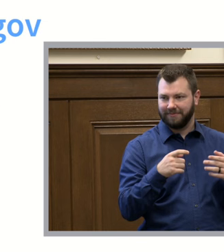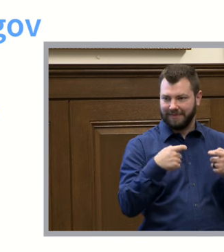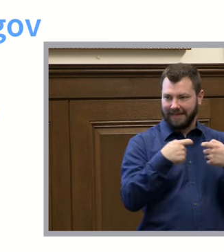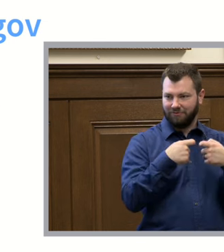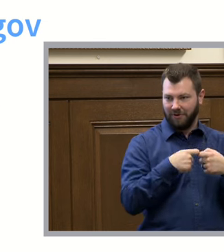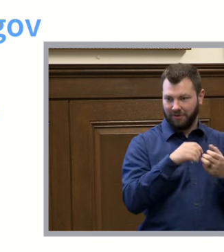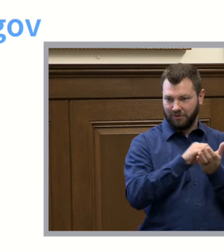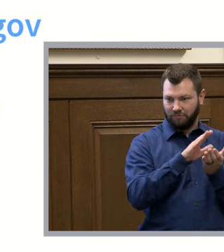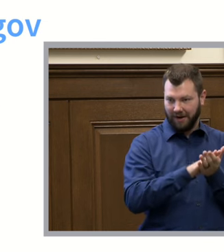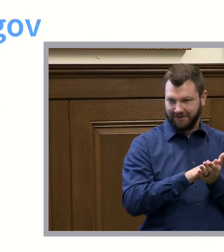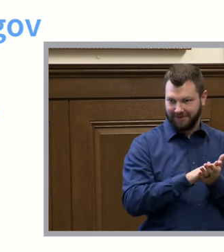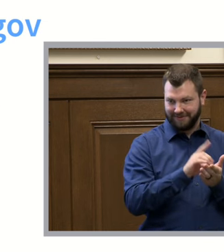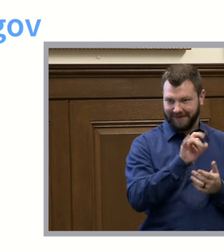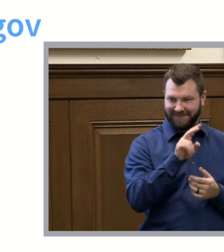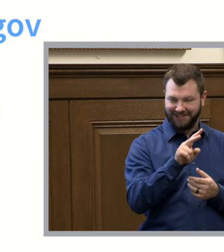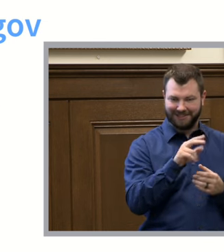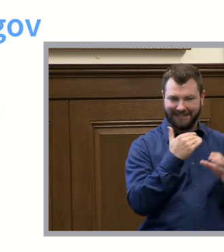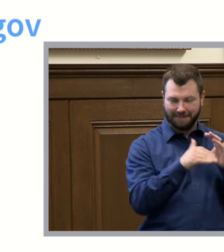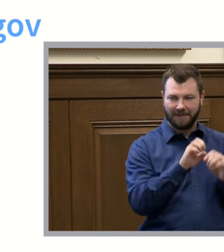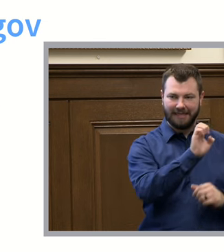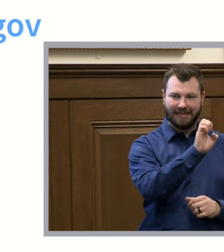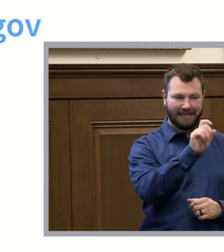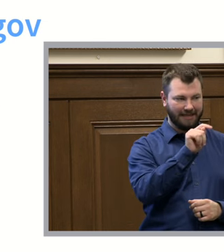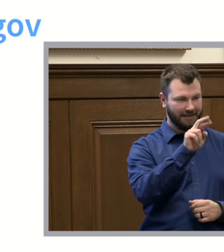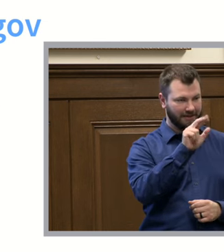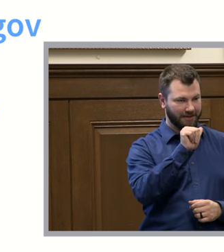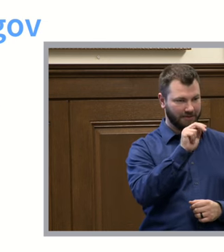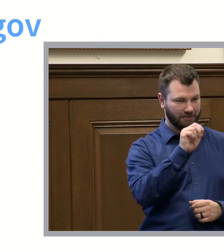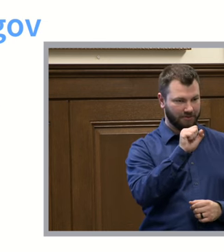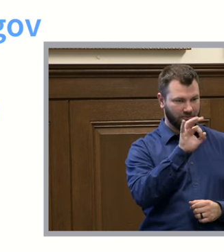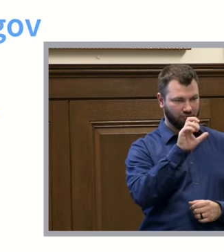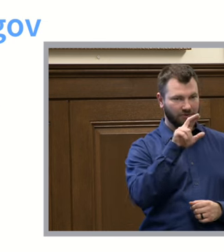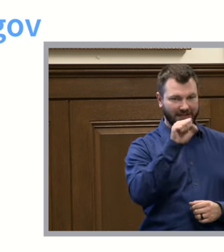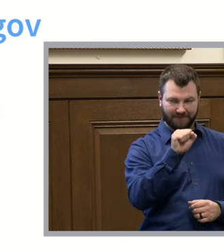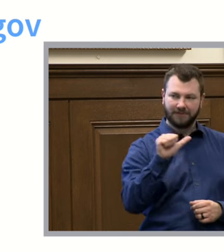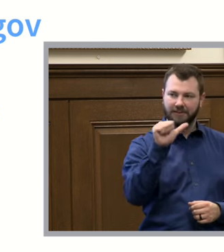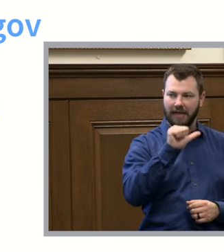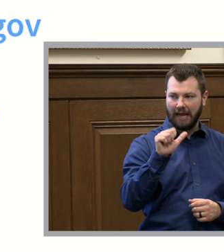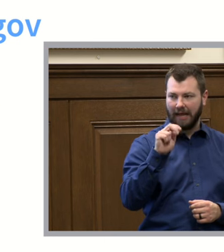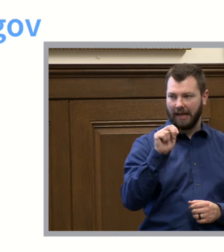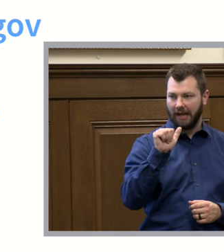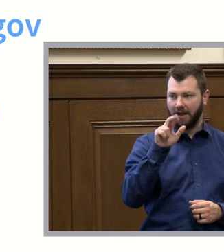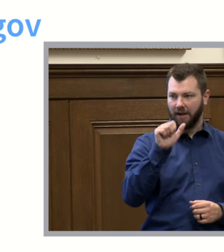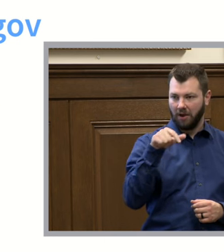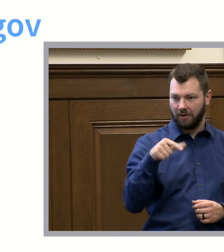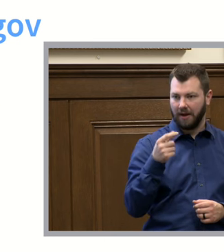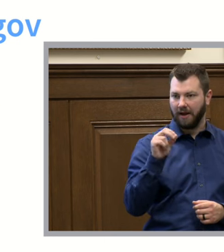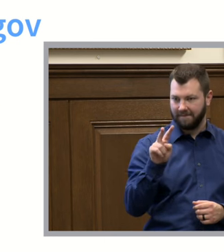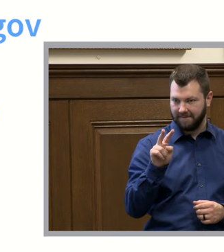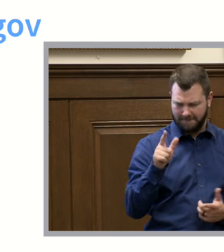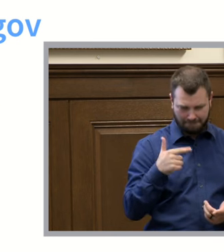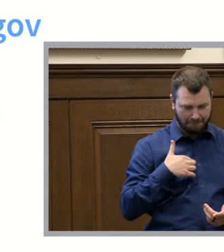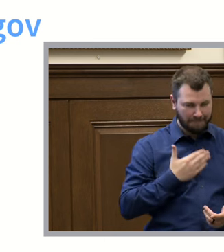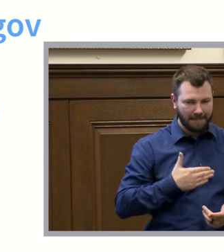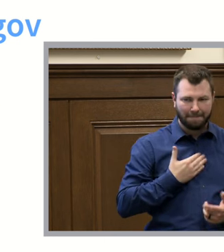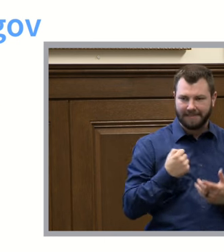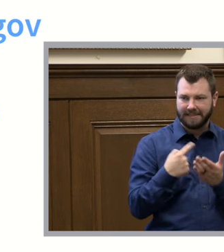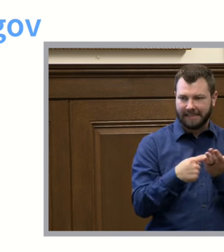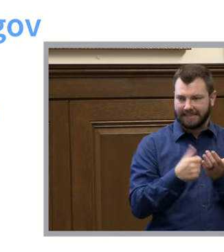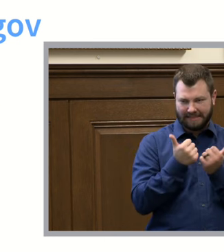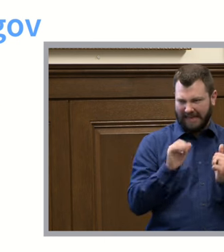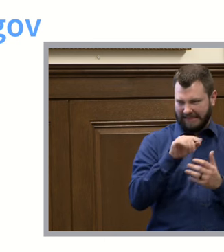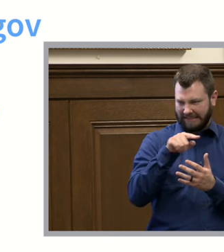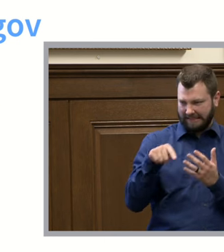division email box e transfers at nora.gov i would be happy to discuss any of these tools